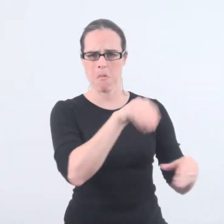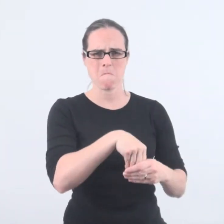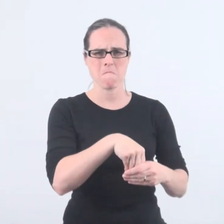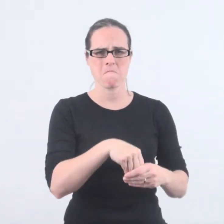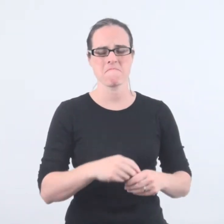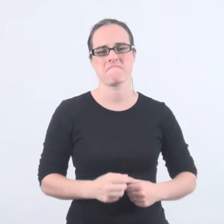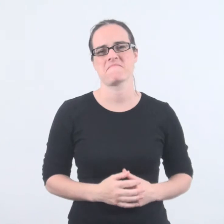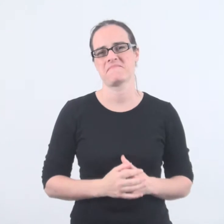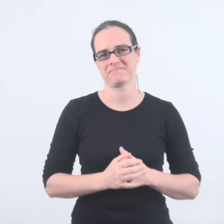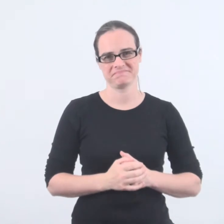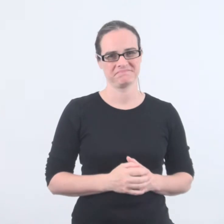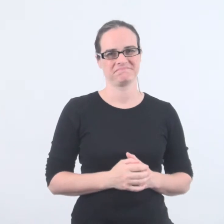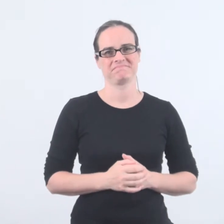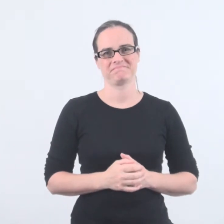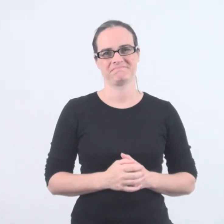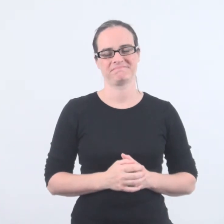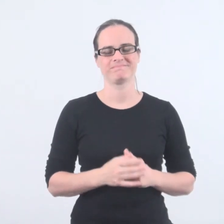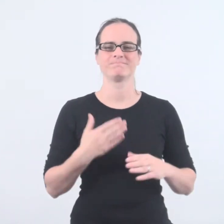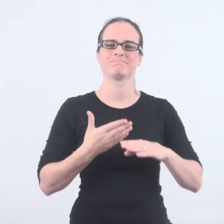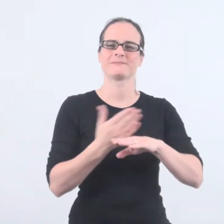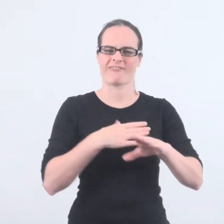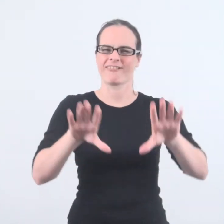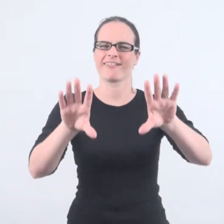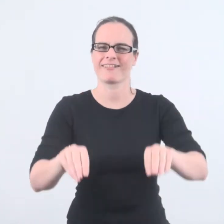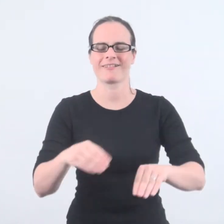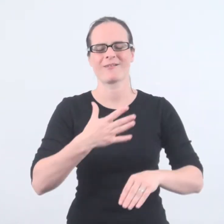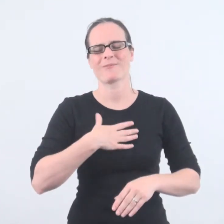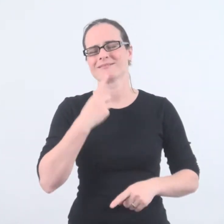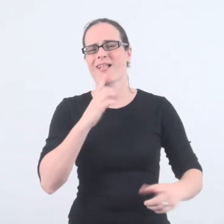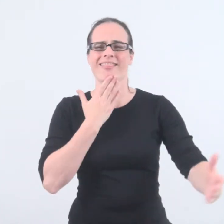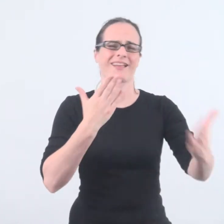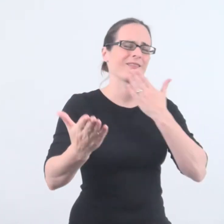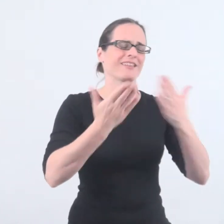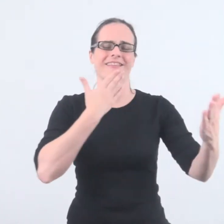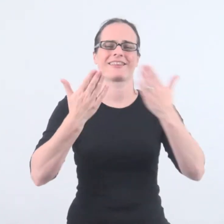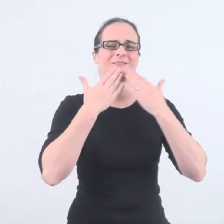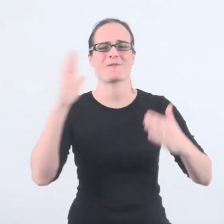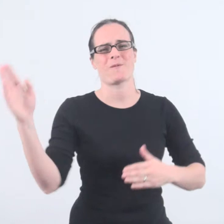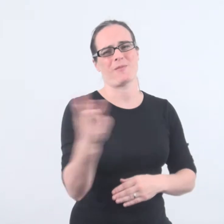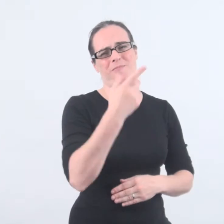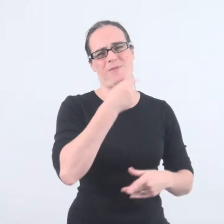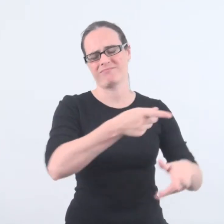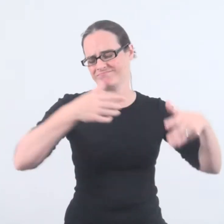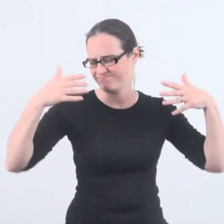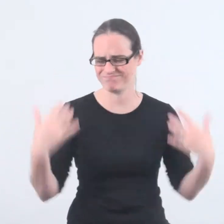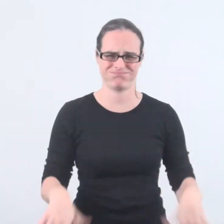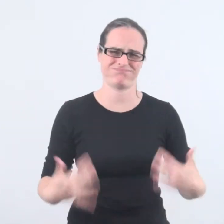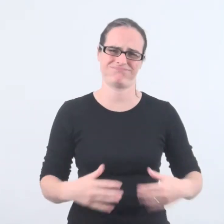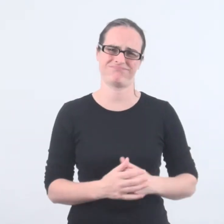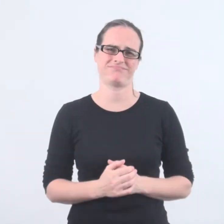dedication have impressed us so much. So before I finish, I'd just like to say a big thank you to the three